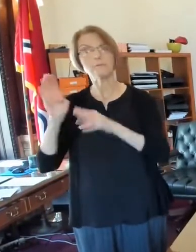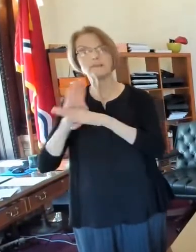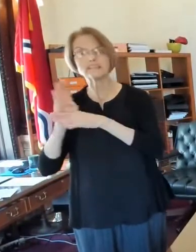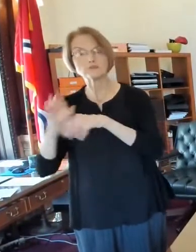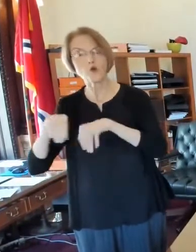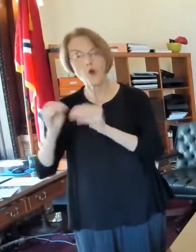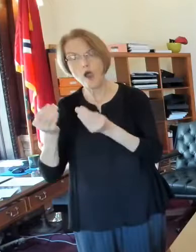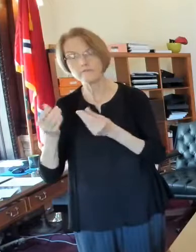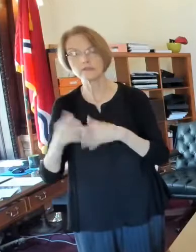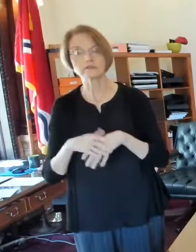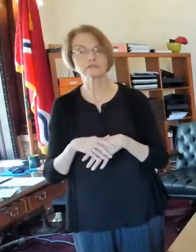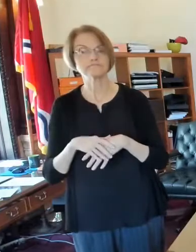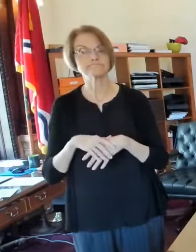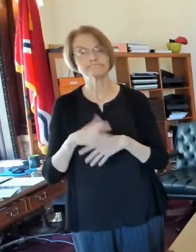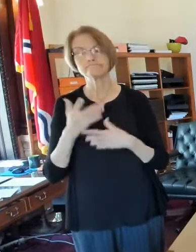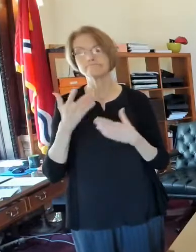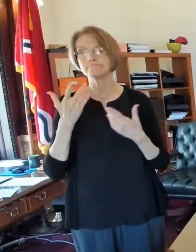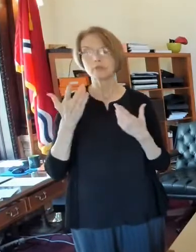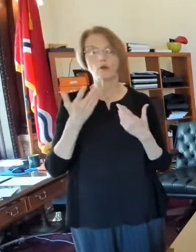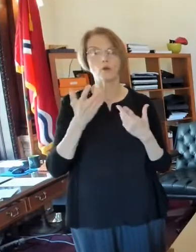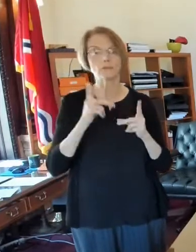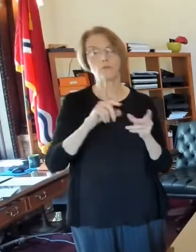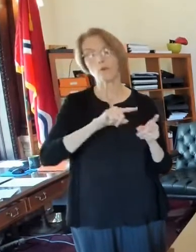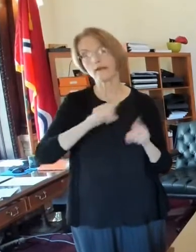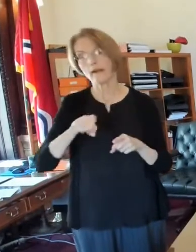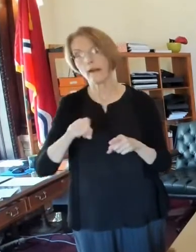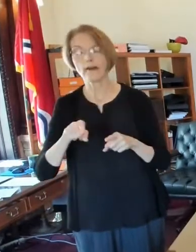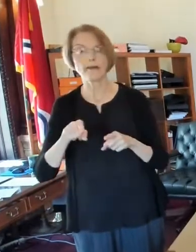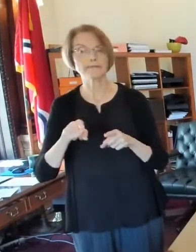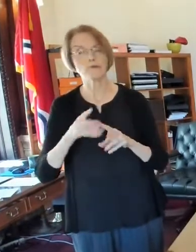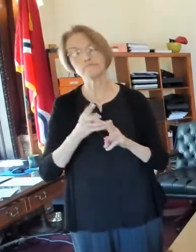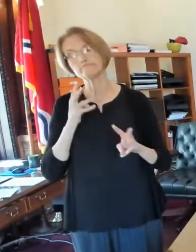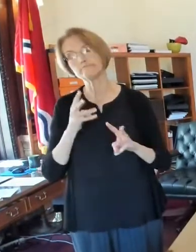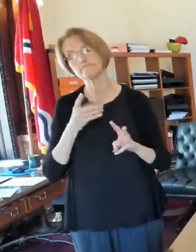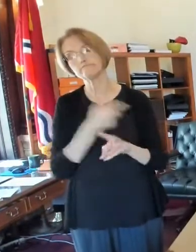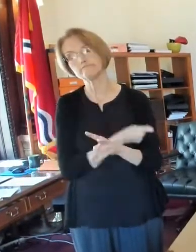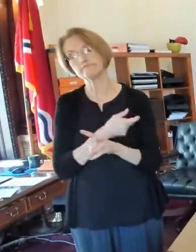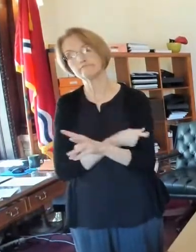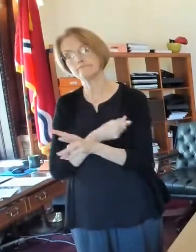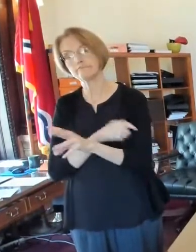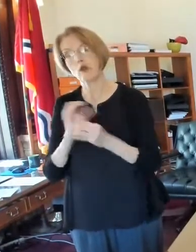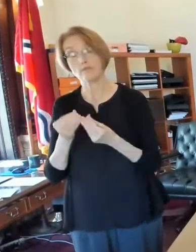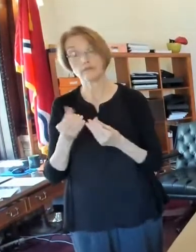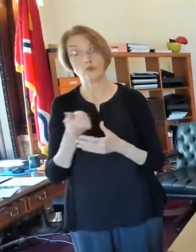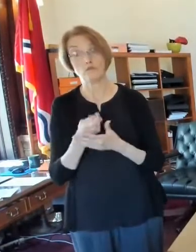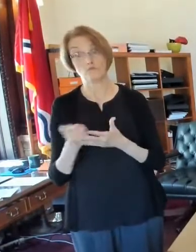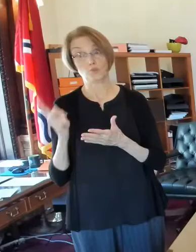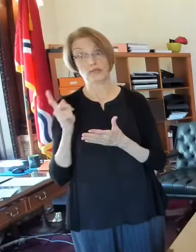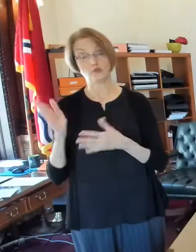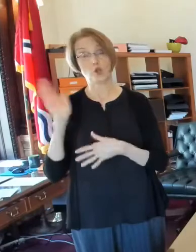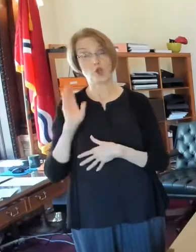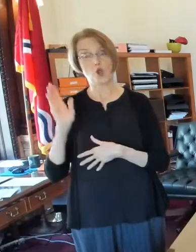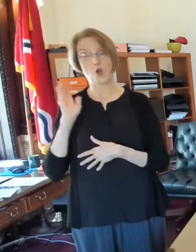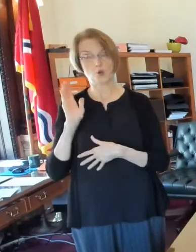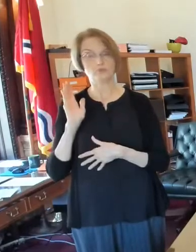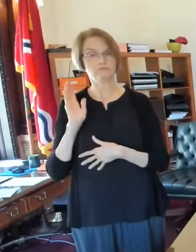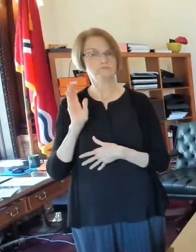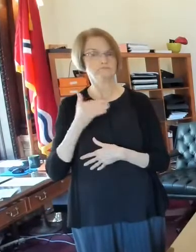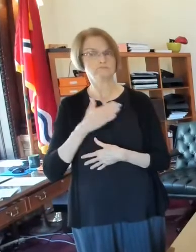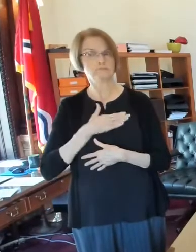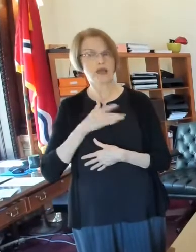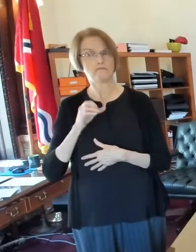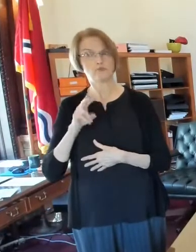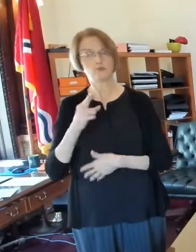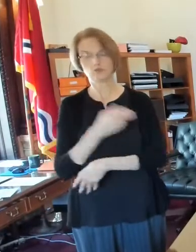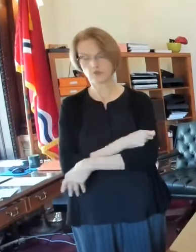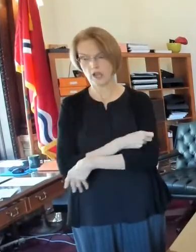would come to the office and everybody just kind of line up. You'd all get your flu shot. I got my flu shot a few weeks ago. One of our events that we,